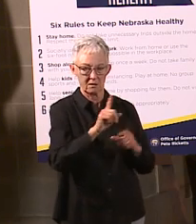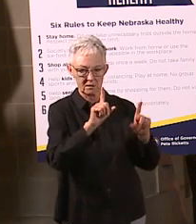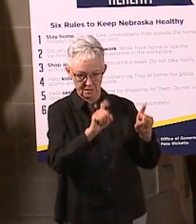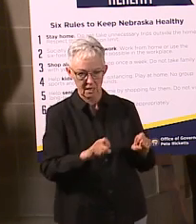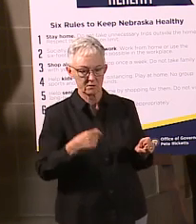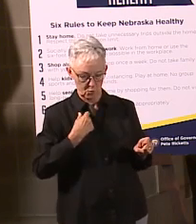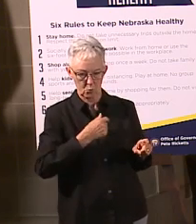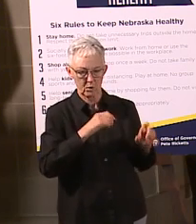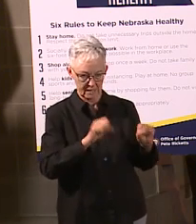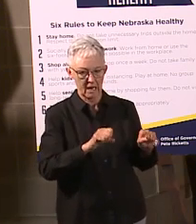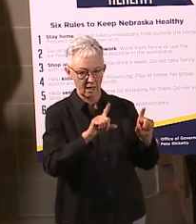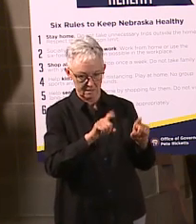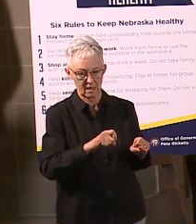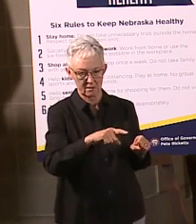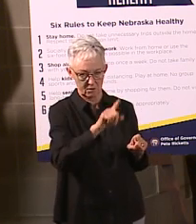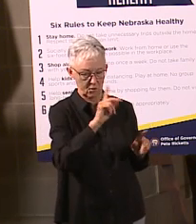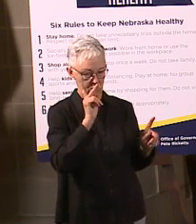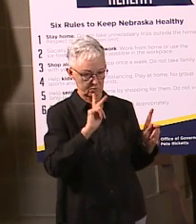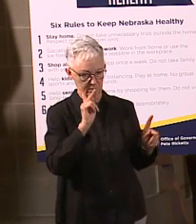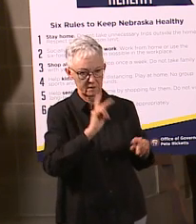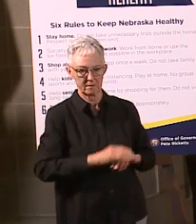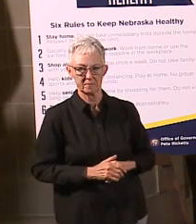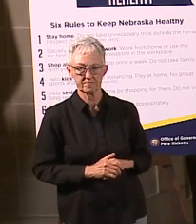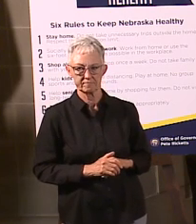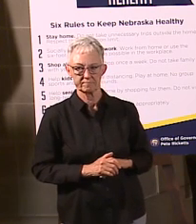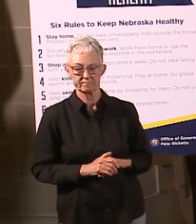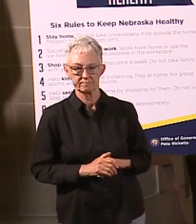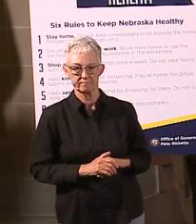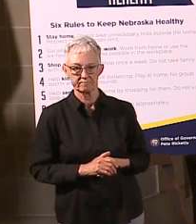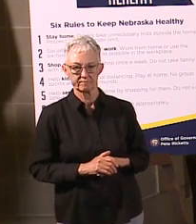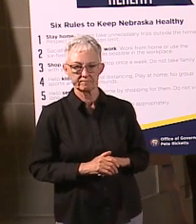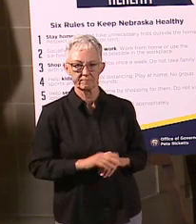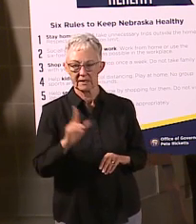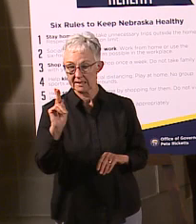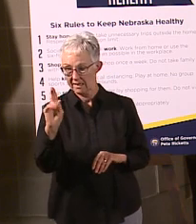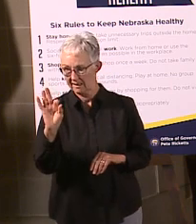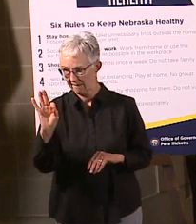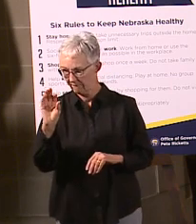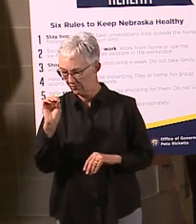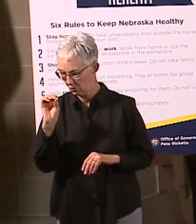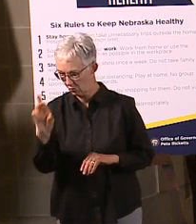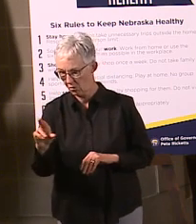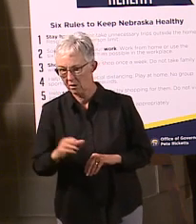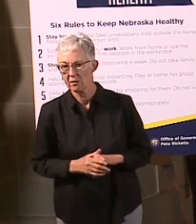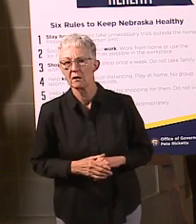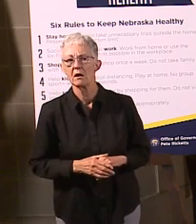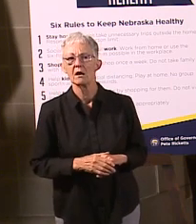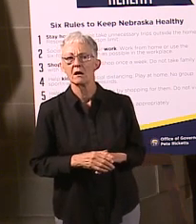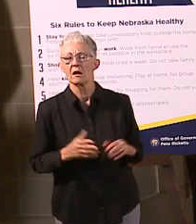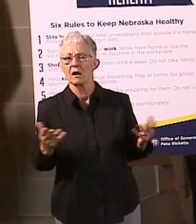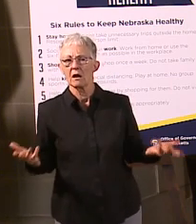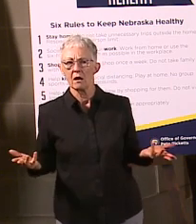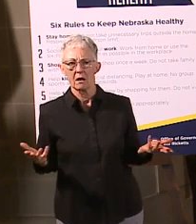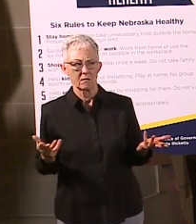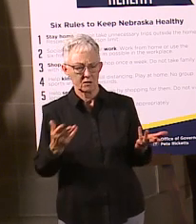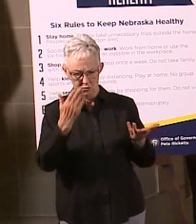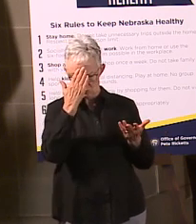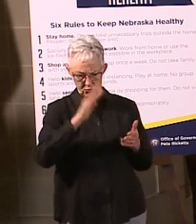Charlie Brogan, KFOR. With the easing of the DHMs, is there an update to the advice for self-quarantining after travel?